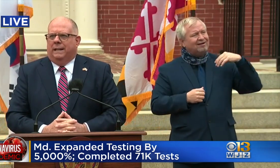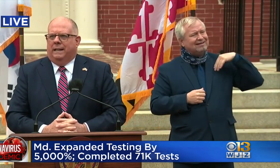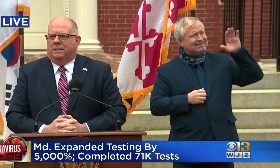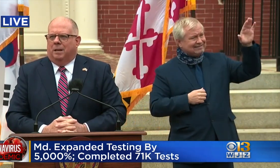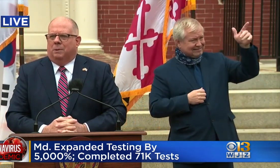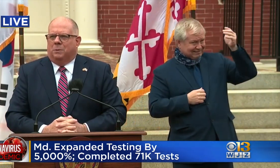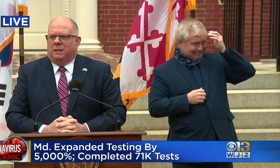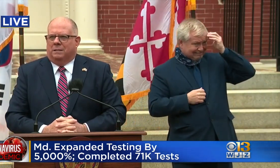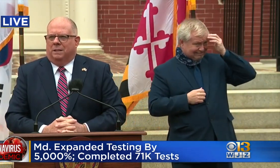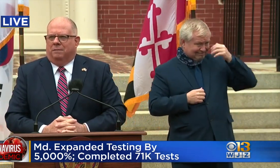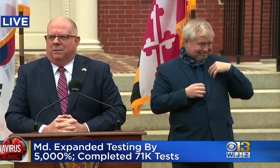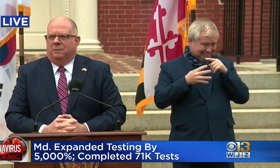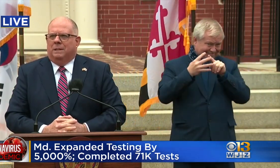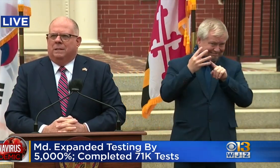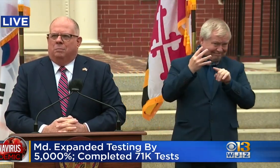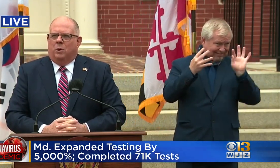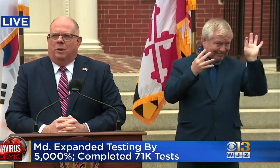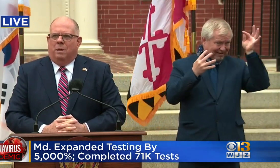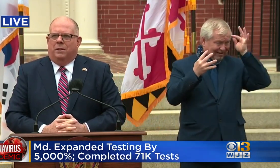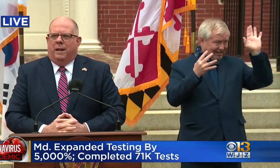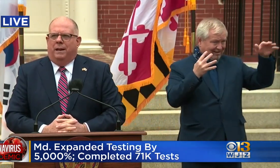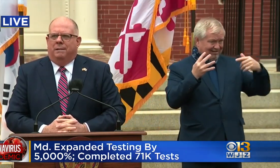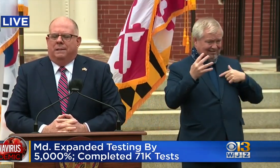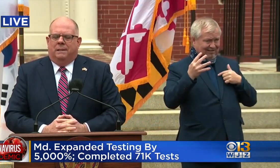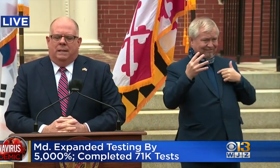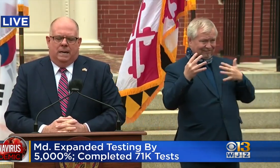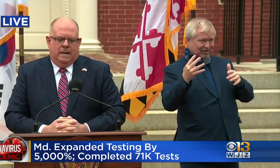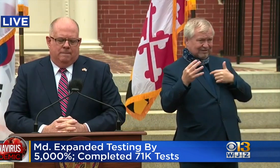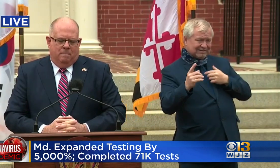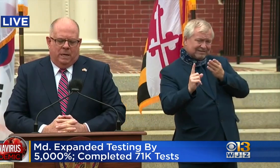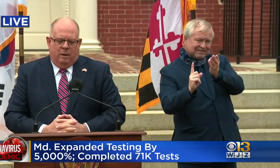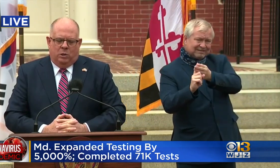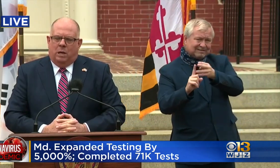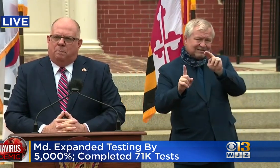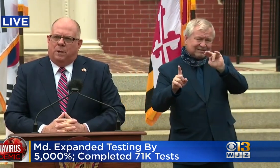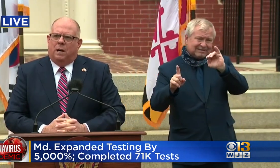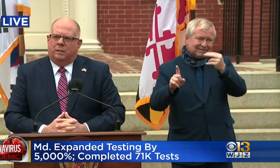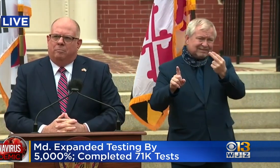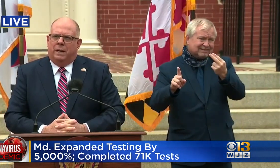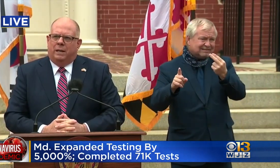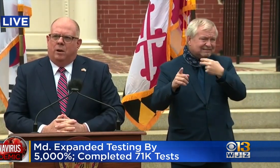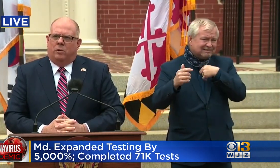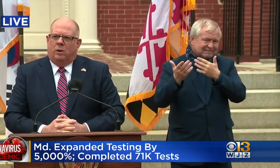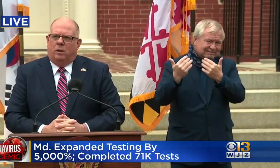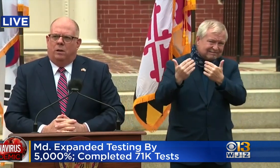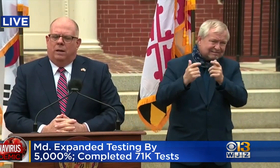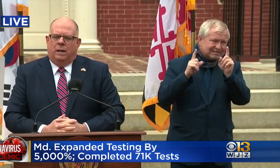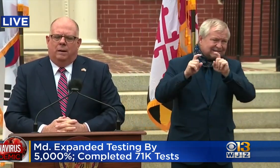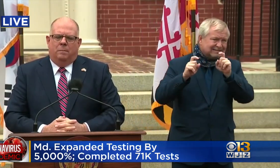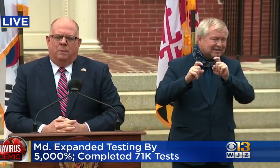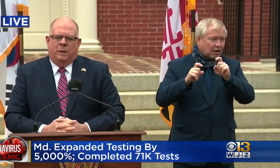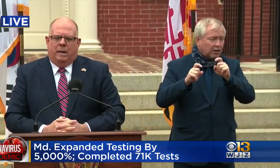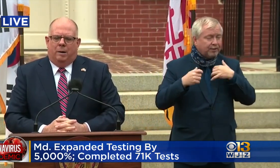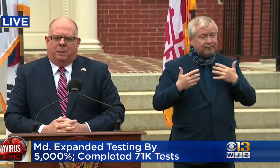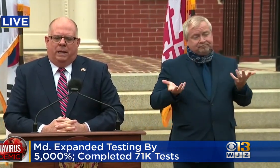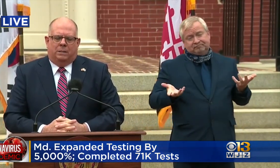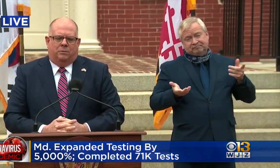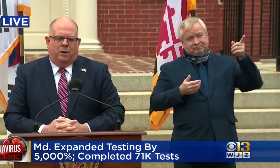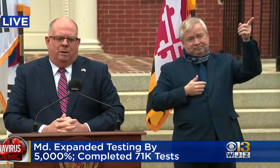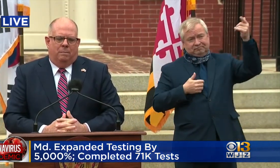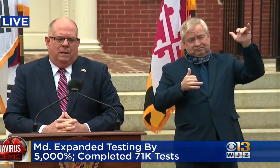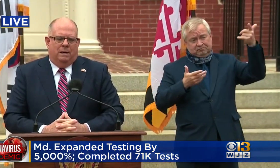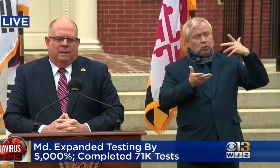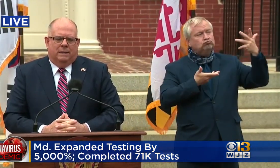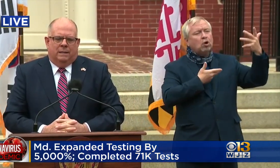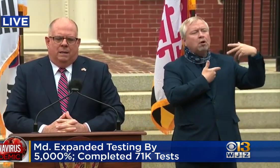to get NIH to help us with testing for more than a month now. But it was a productive meeting overall. Um, we had updates